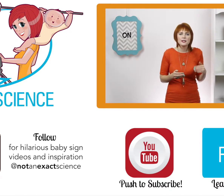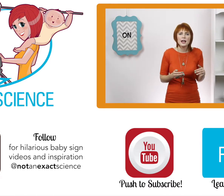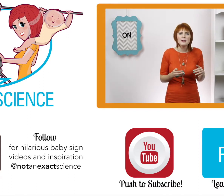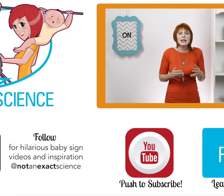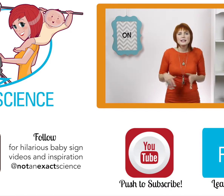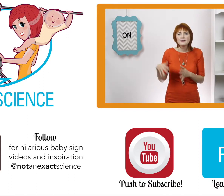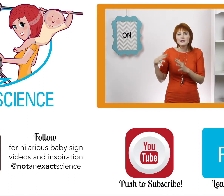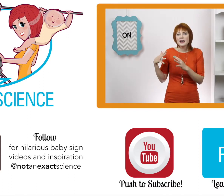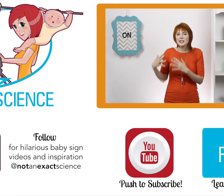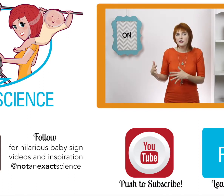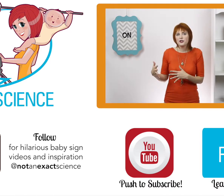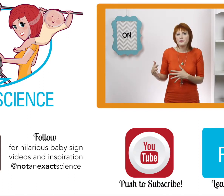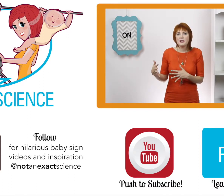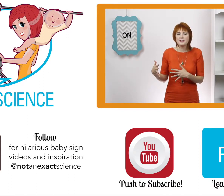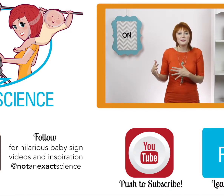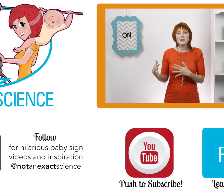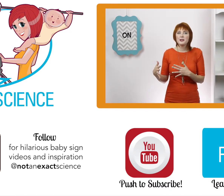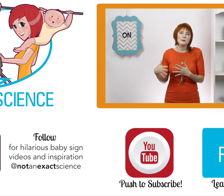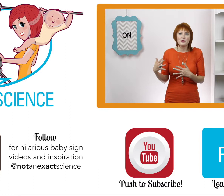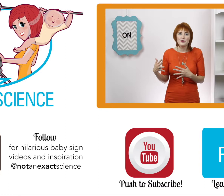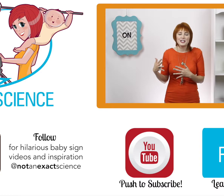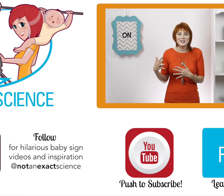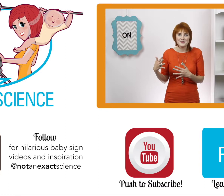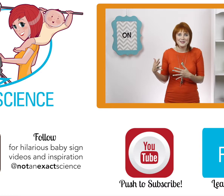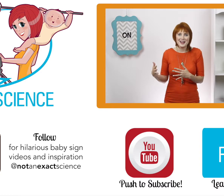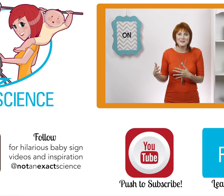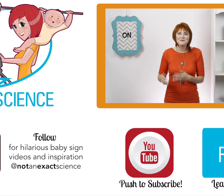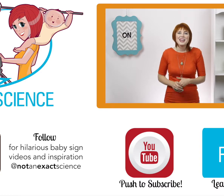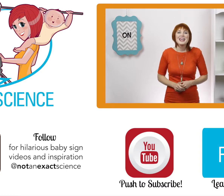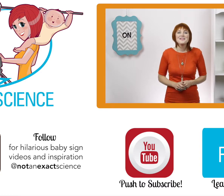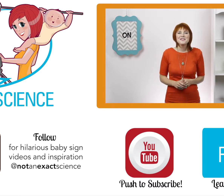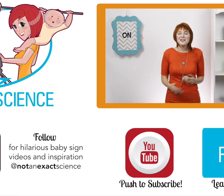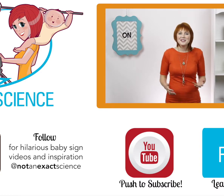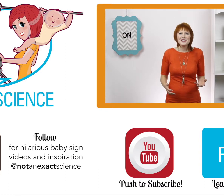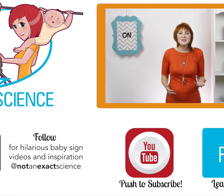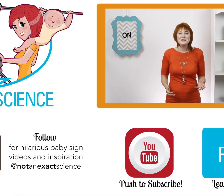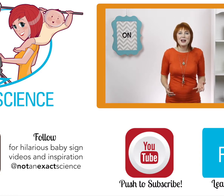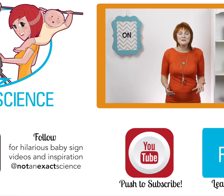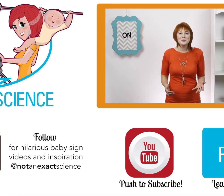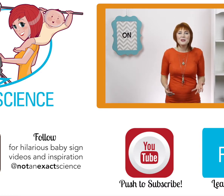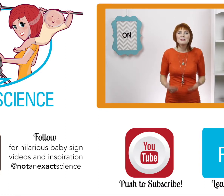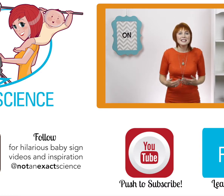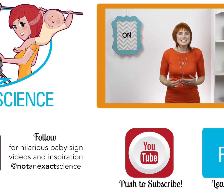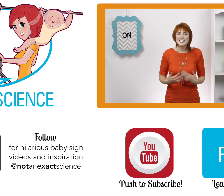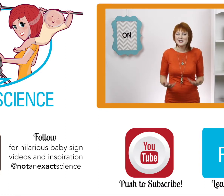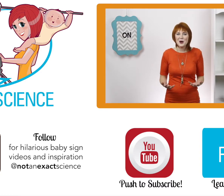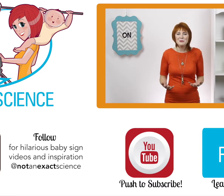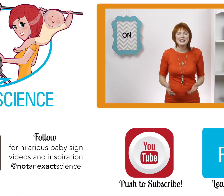the time and something that interests your baby so that they can be motivated to sign. If you found this video to be helpful, please let us know by